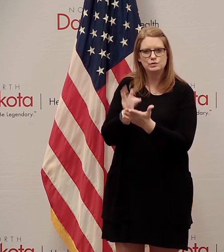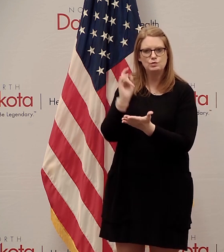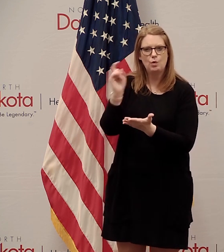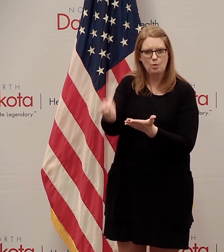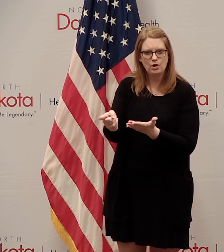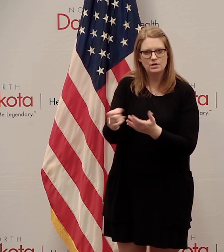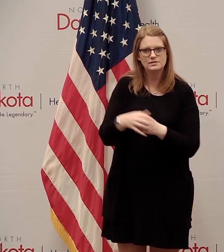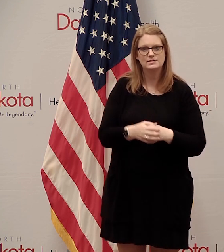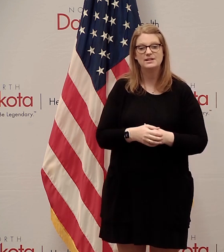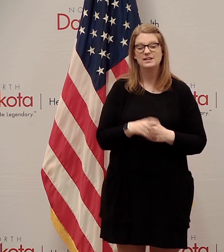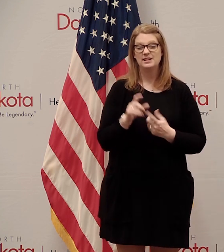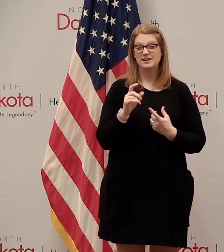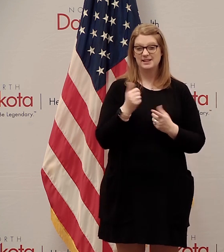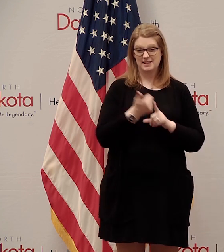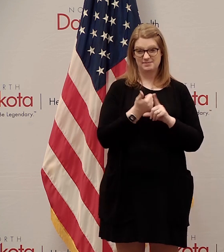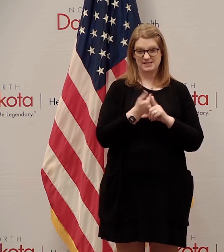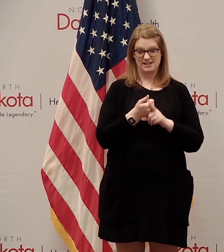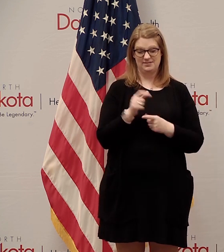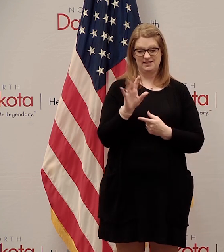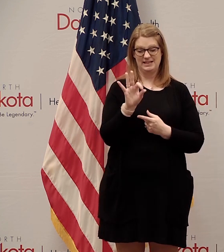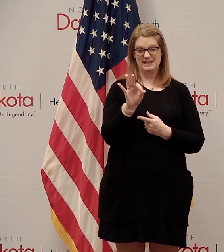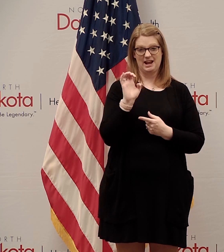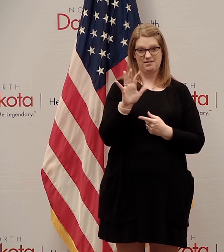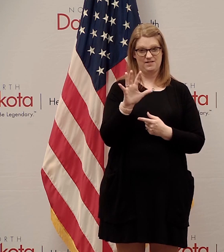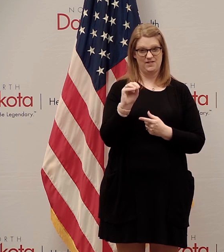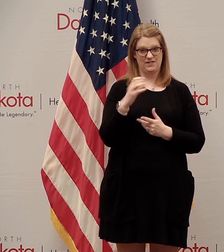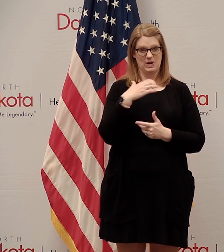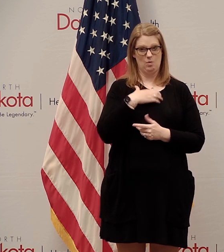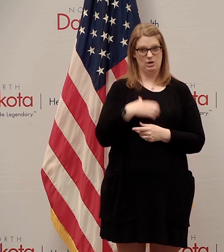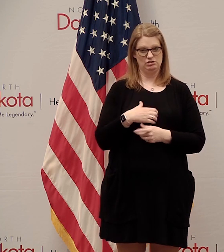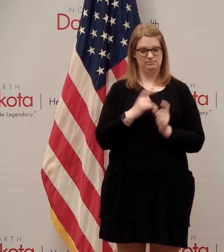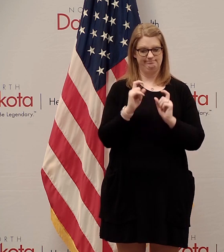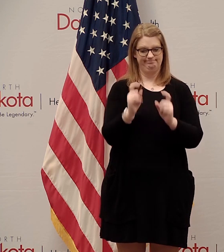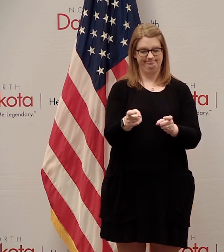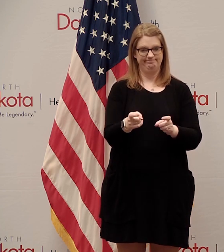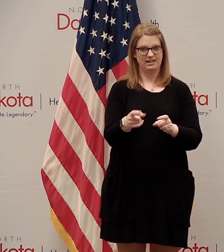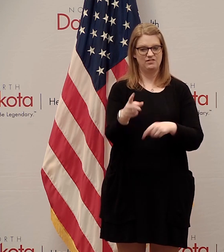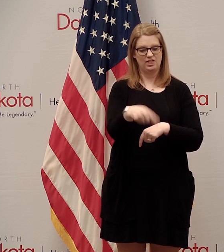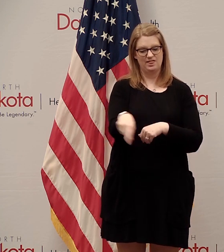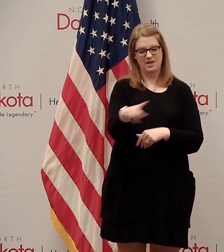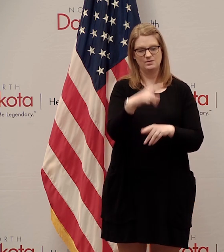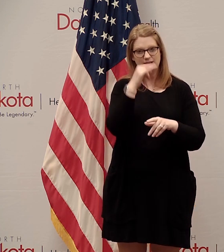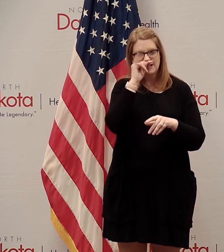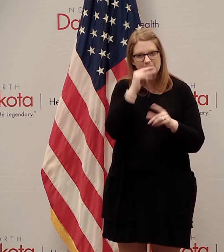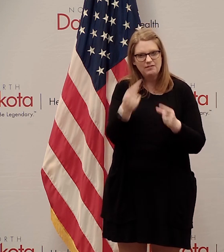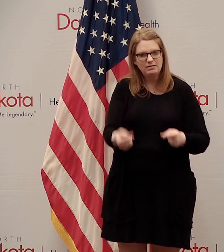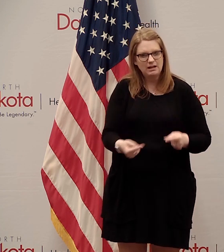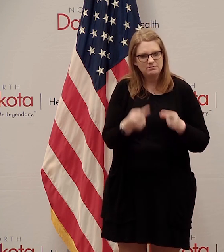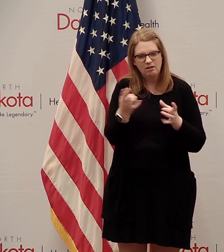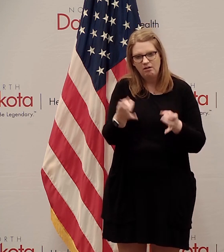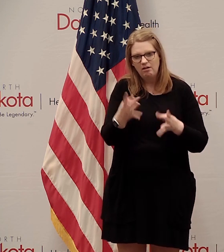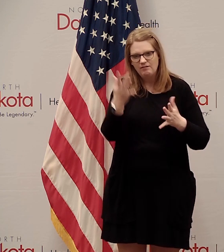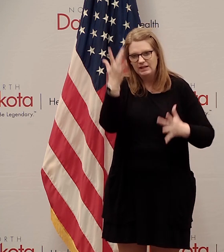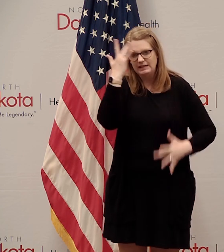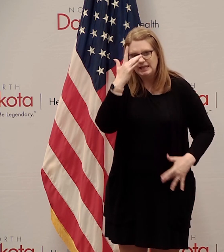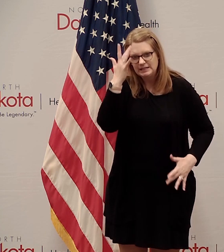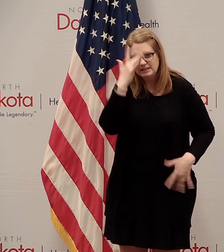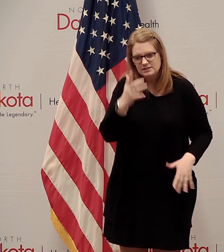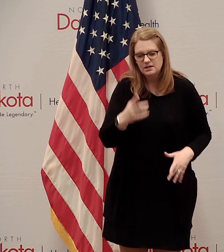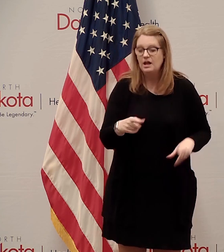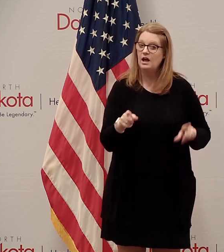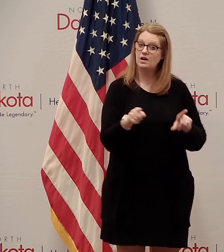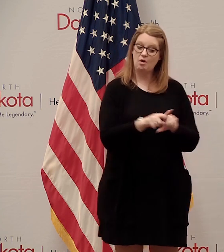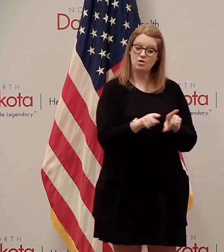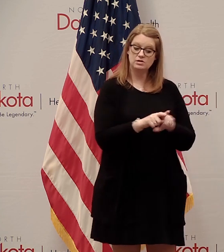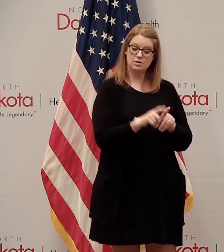have granted 950 wishes to children battling critical illness. Perhaps most importantly, we want to recognize those children